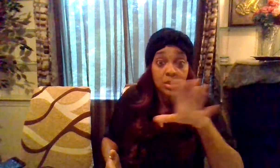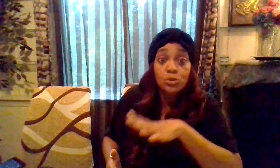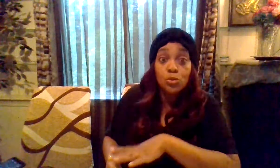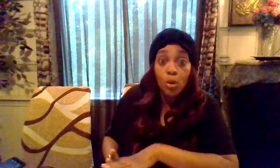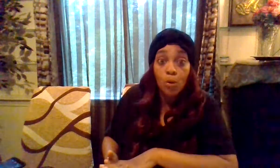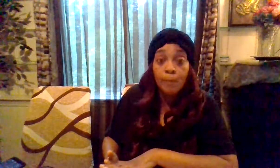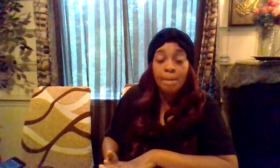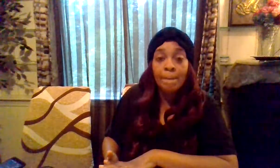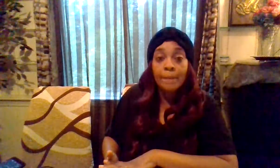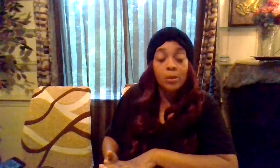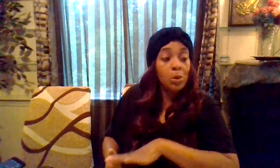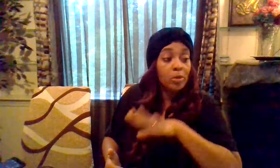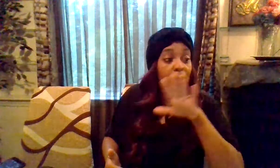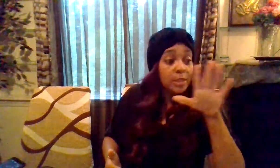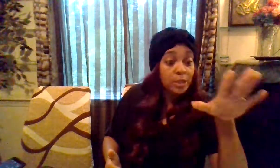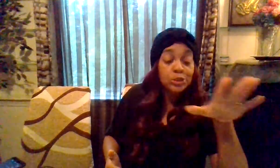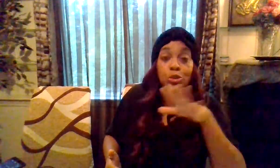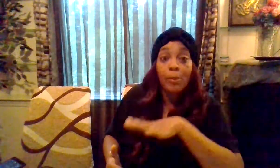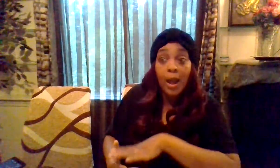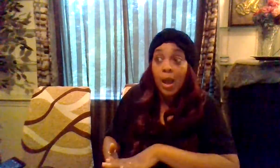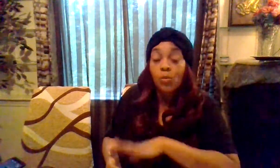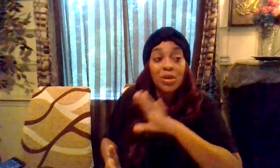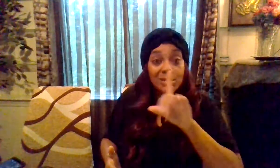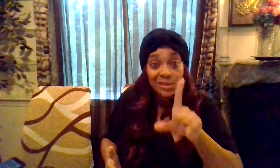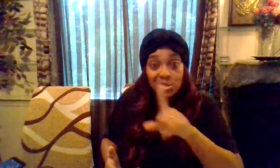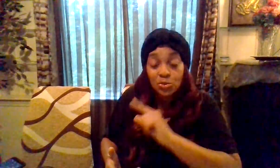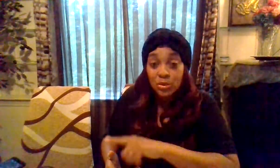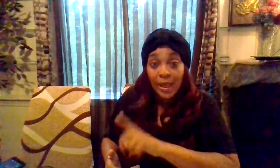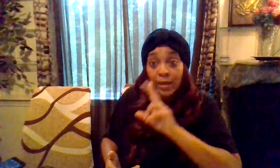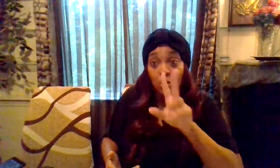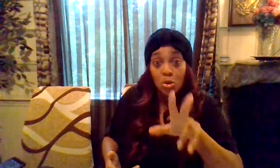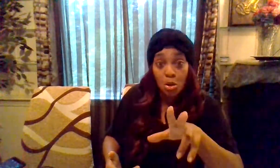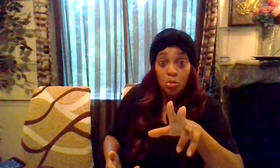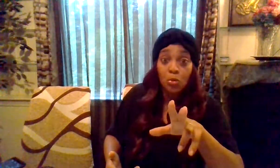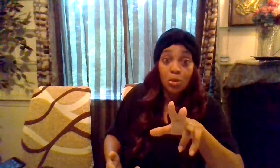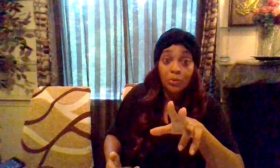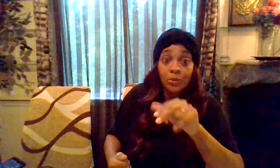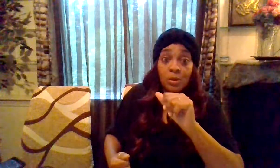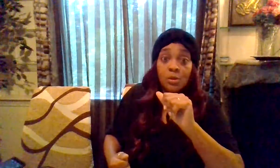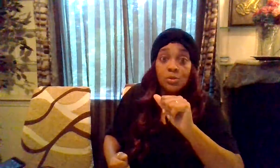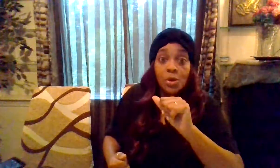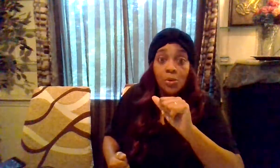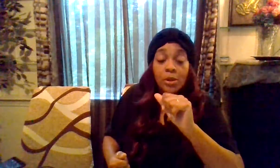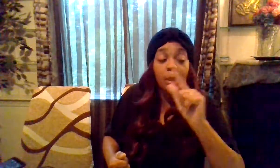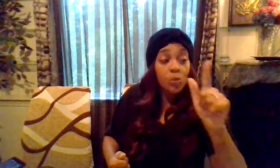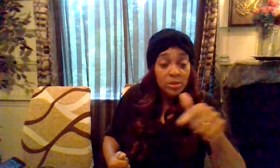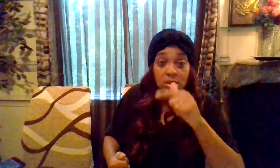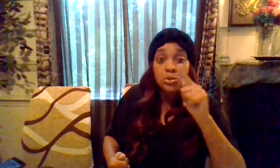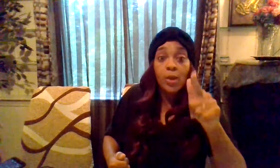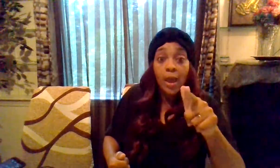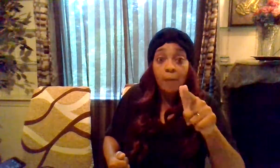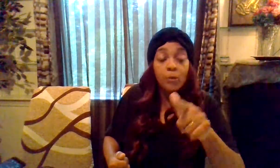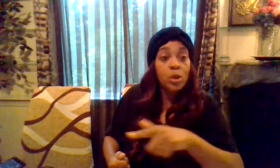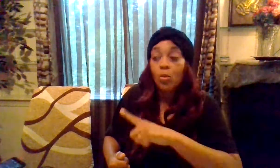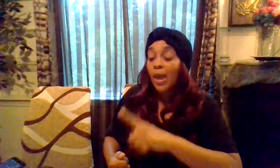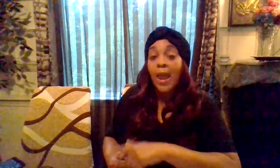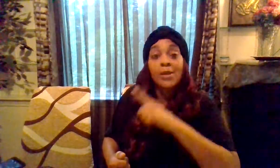to see you grow you know they get into your behind when they see that you slacking on your own growth you know they want to see you happy they want to add